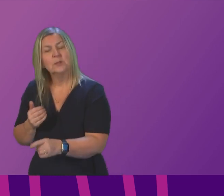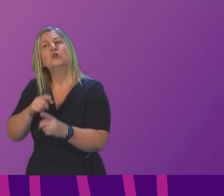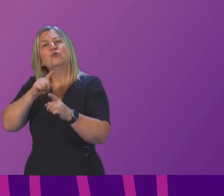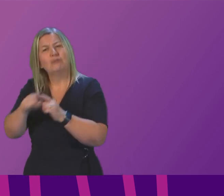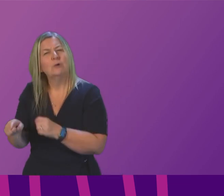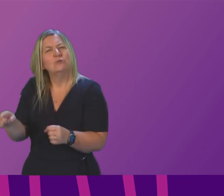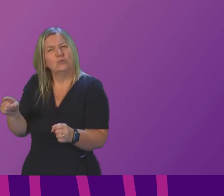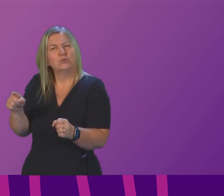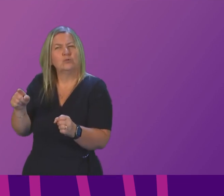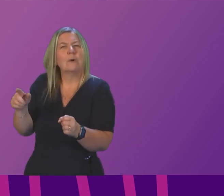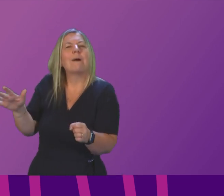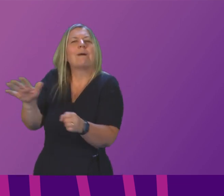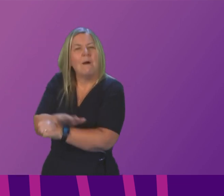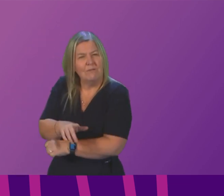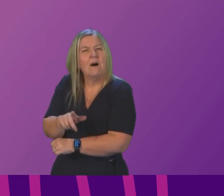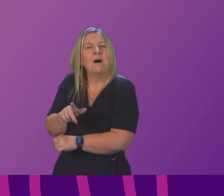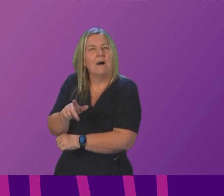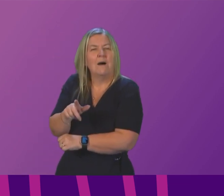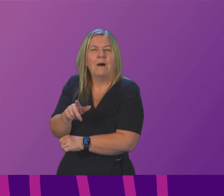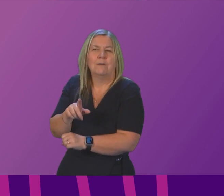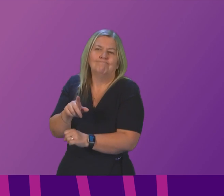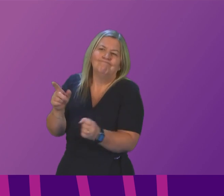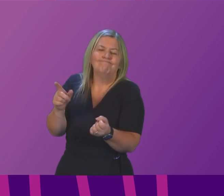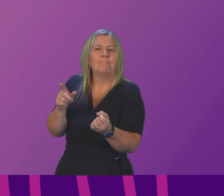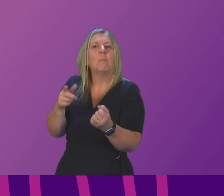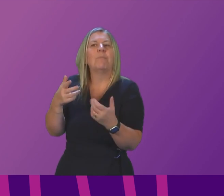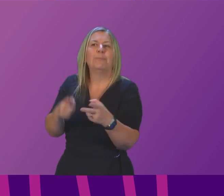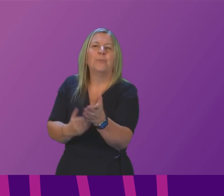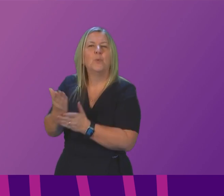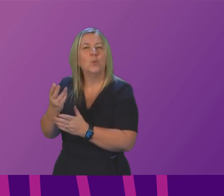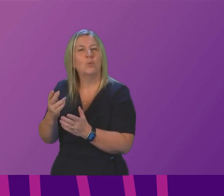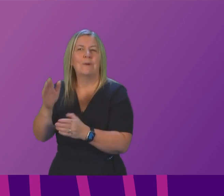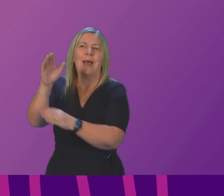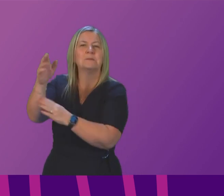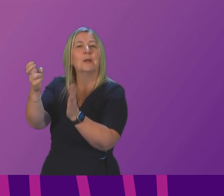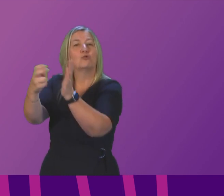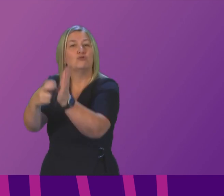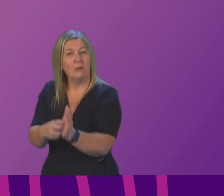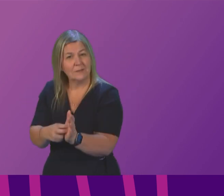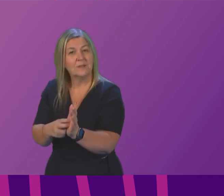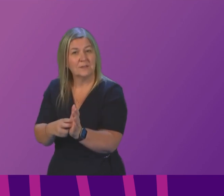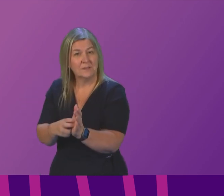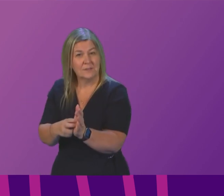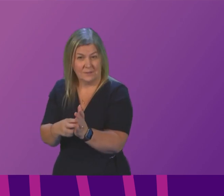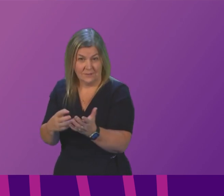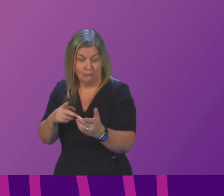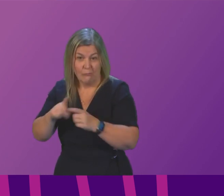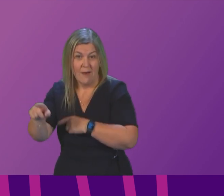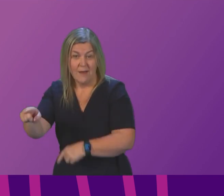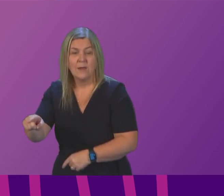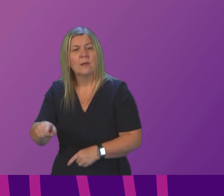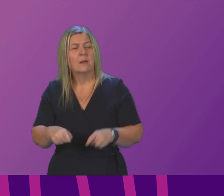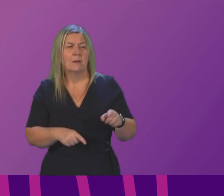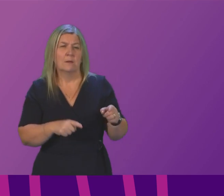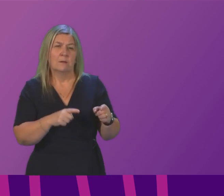considering is using contractors to fulfil the regular duties of striking staff Labour should know all about that because they did